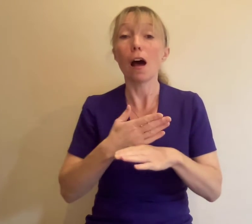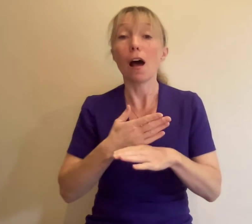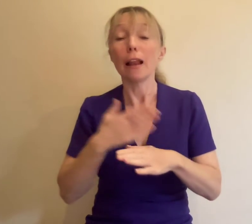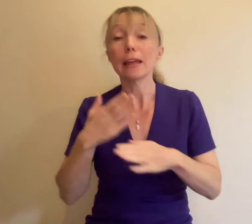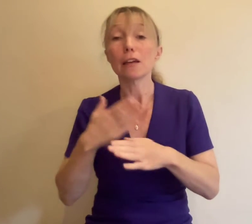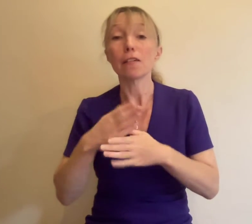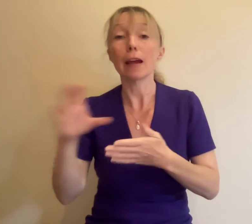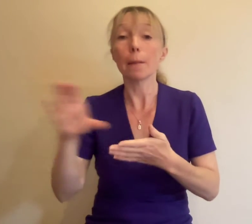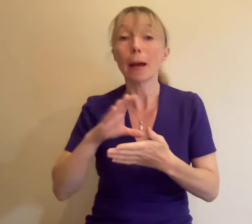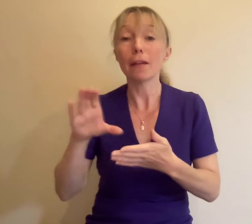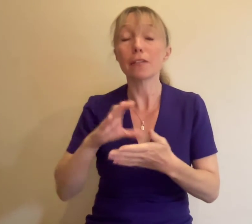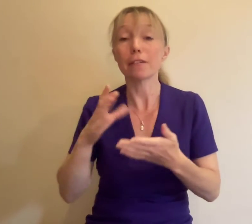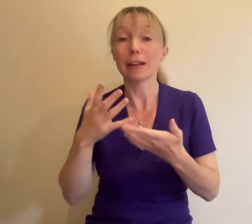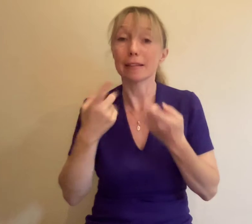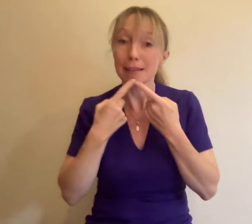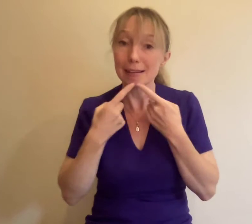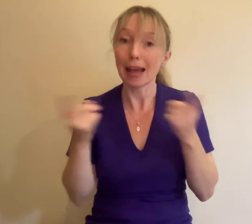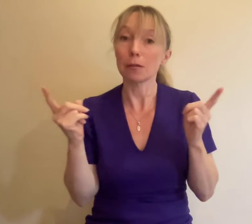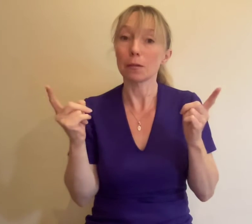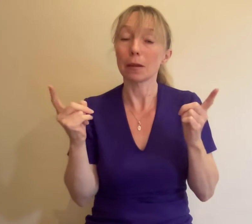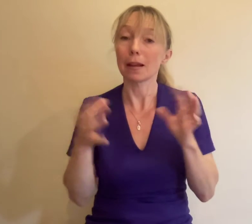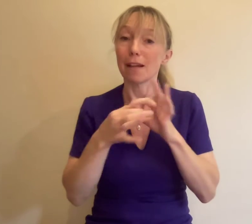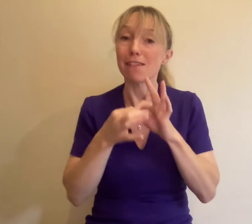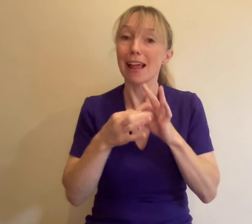and related activity 31.